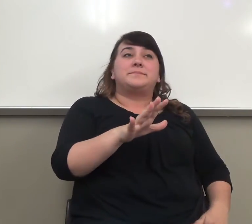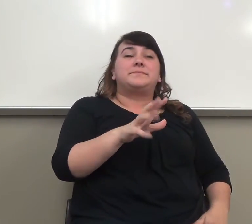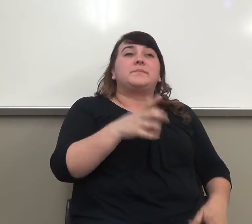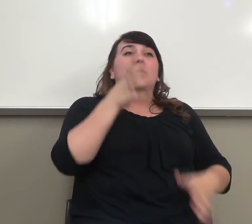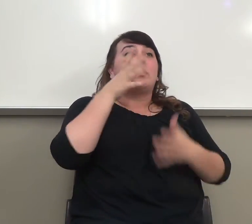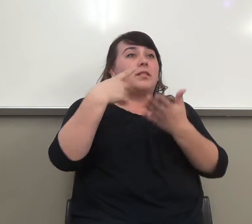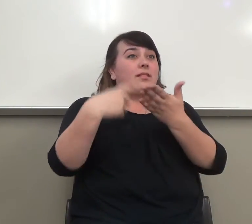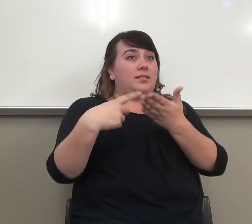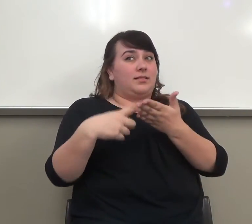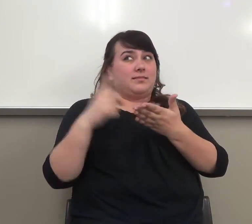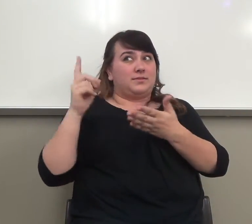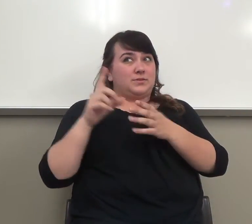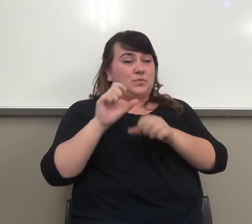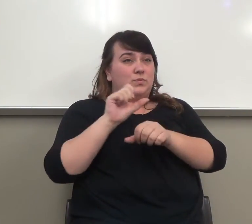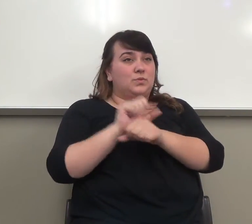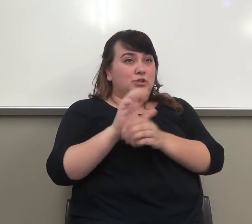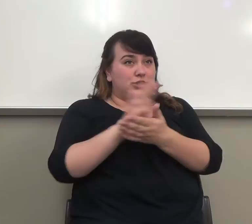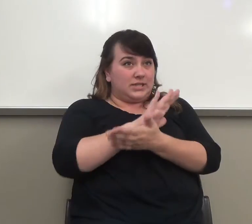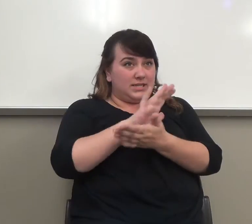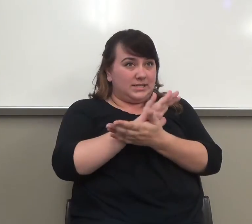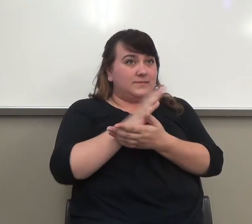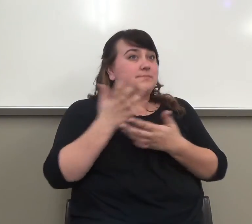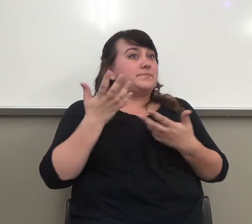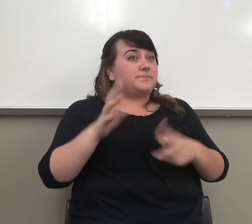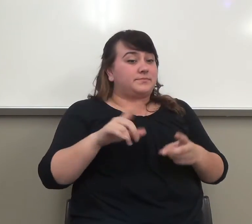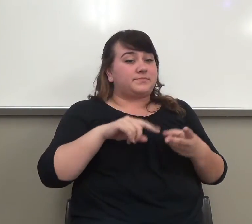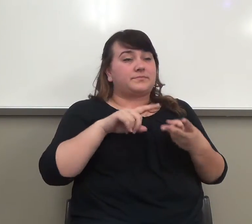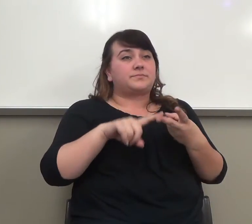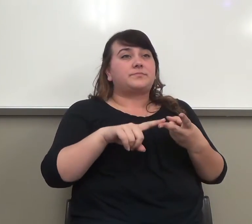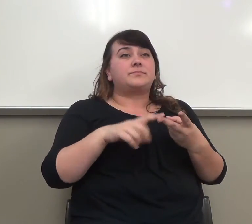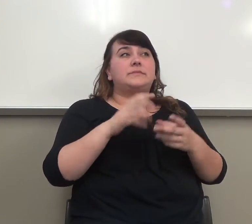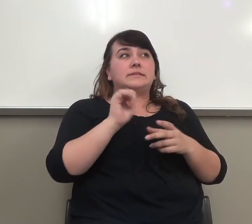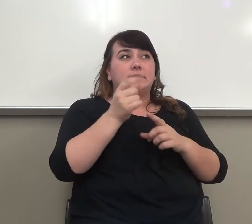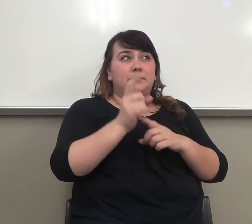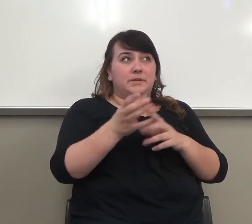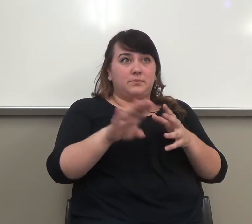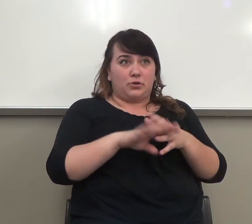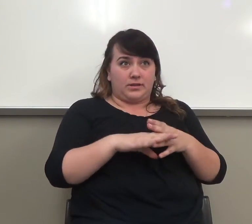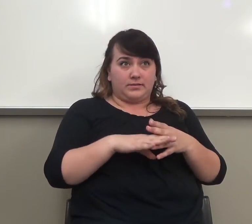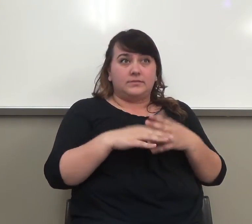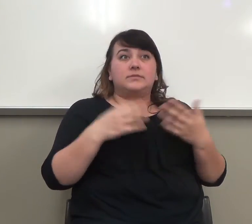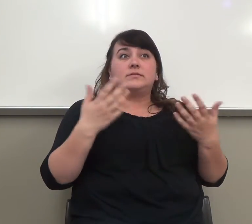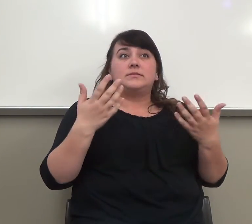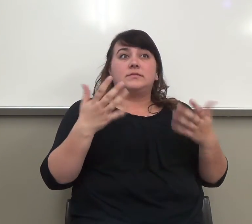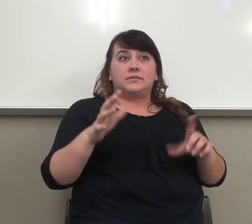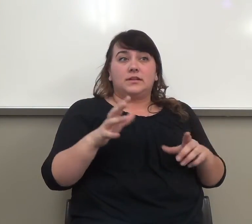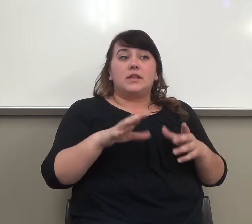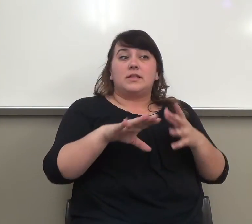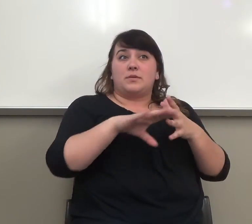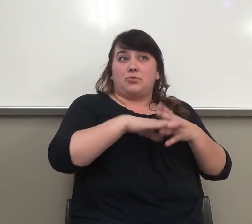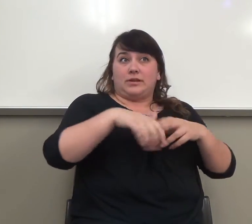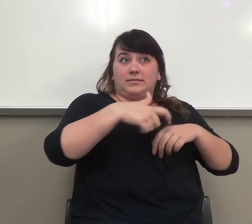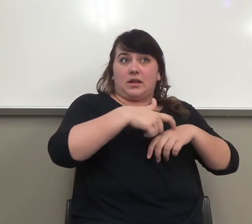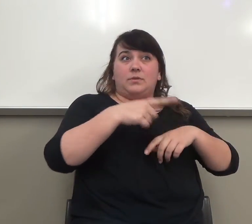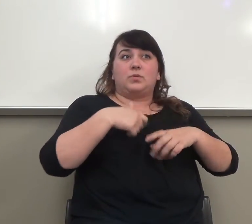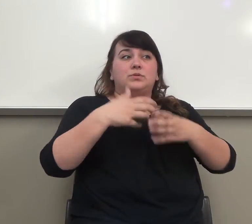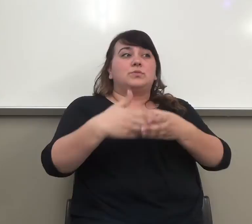worksheet. Then you're going to get a 10 minute break. And on that break, you want to head down to the university.